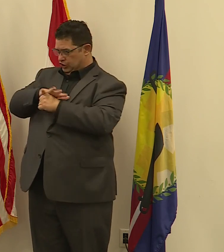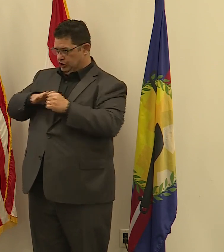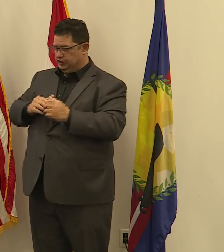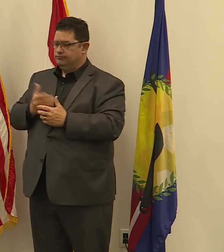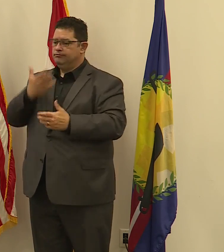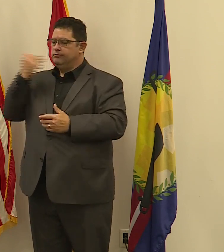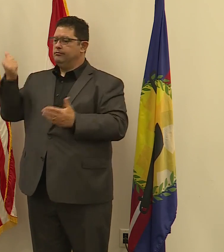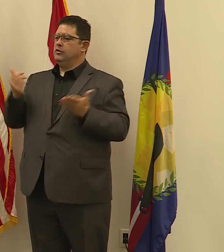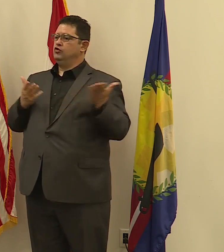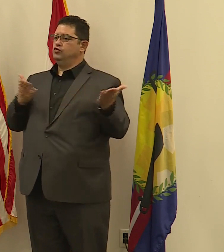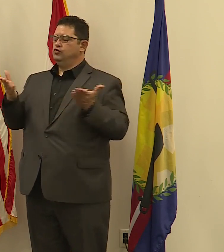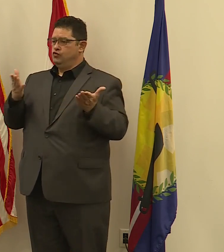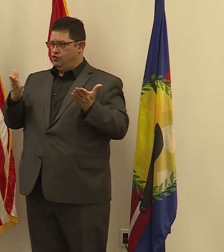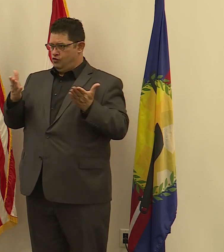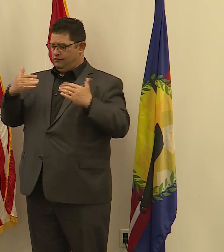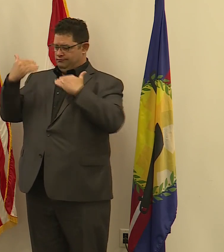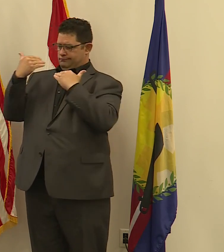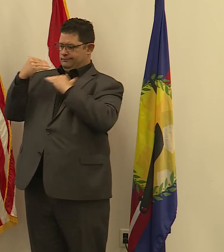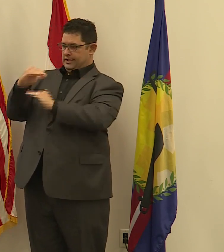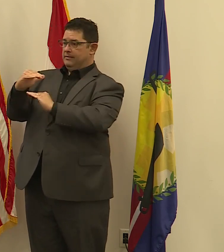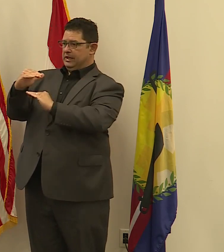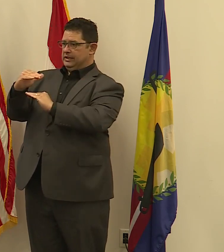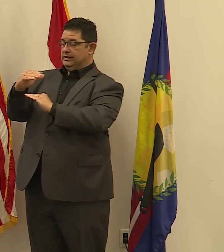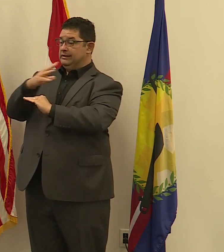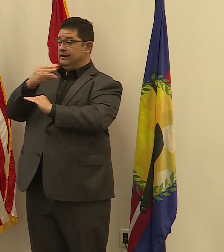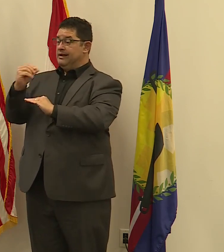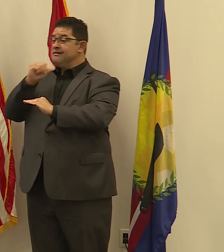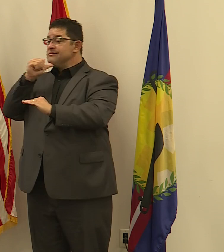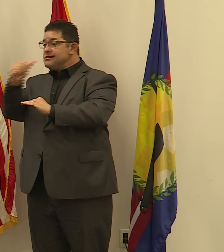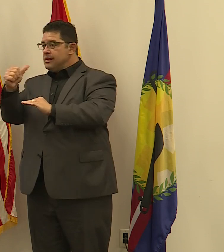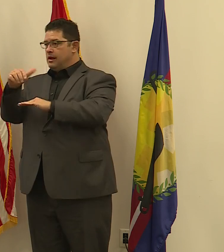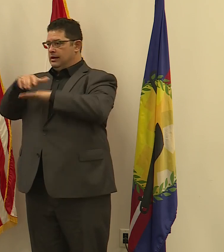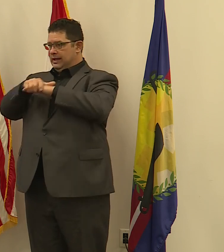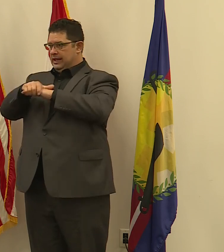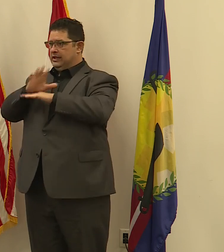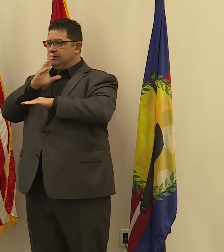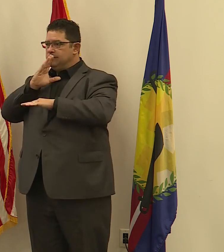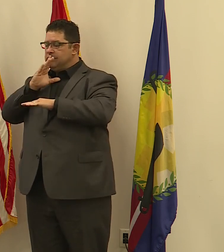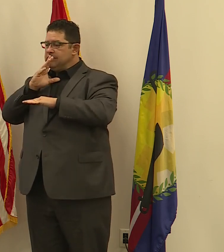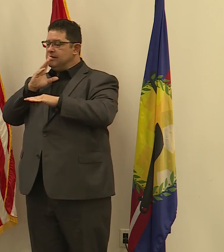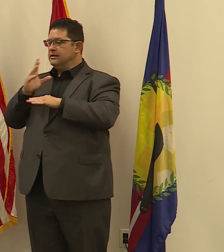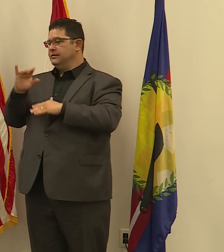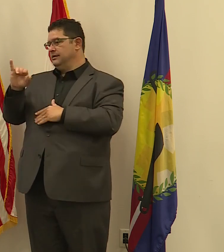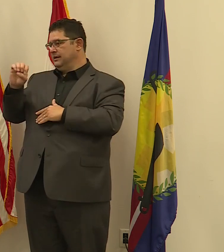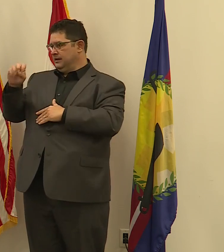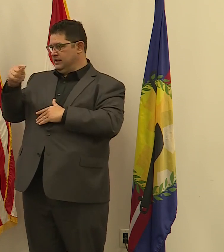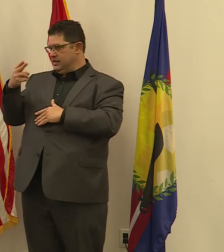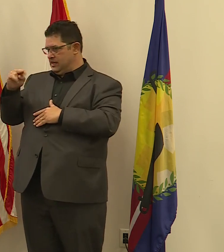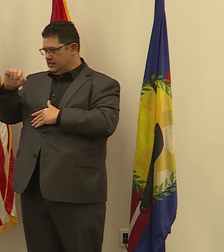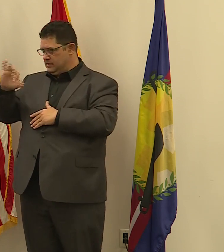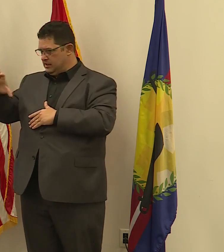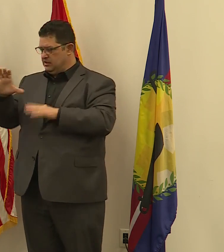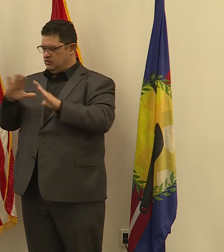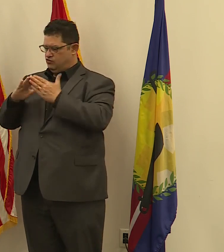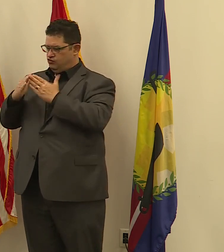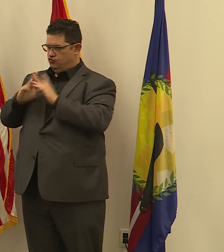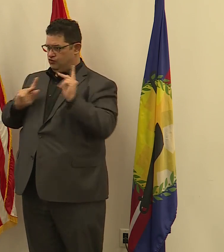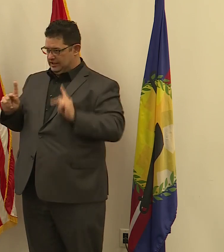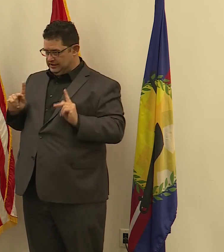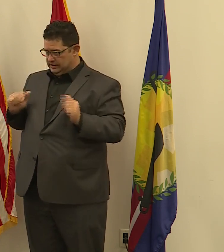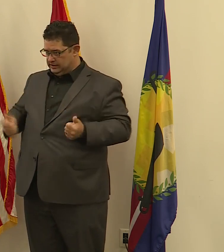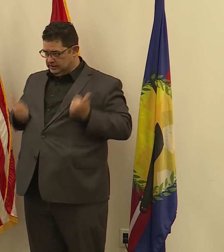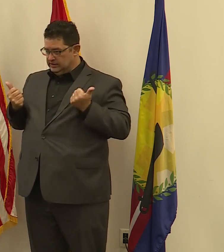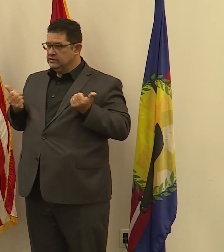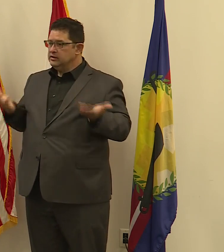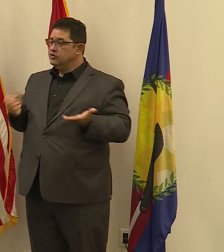better serve the limited and non-English-speaking ethnic residents in St. Louis. I thank